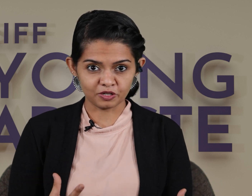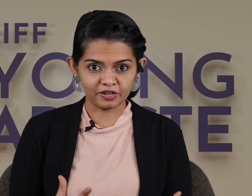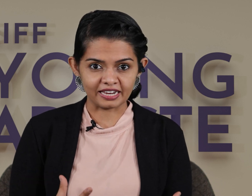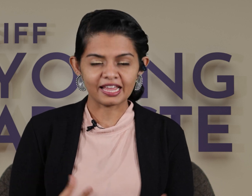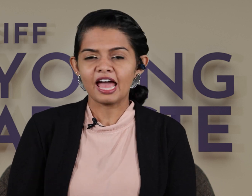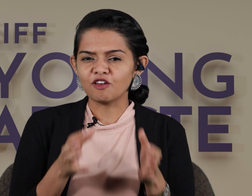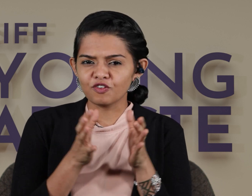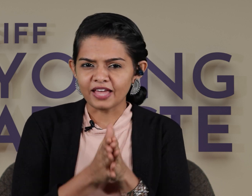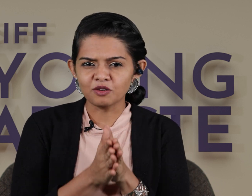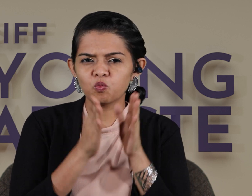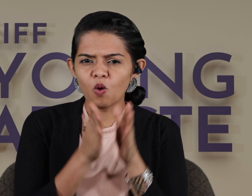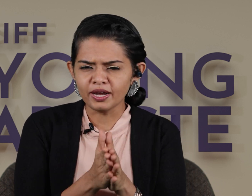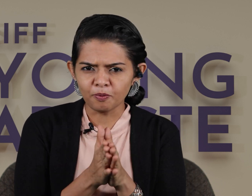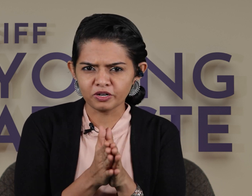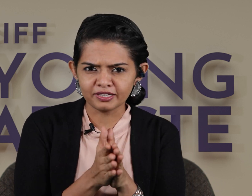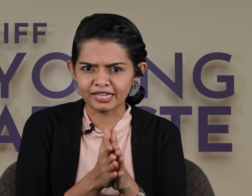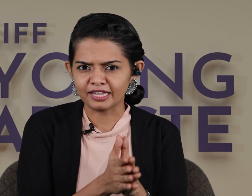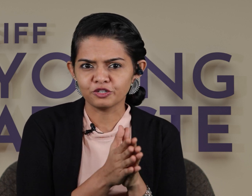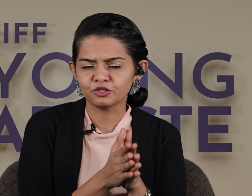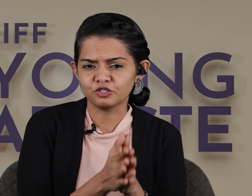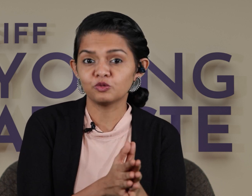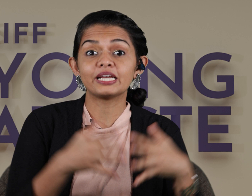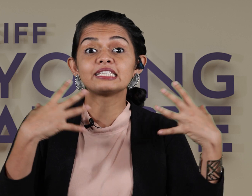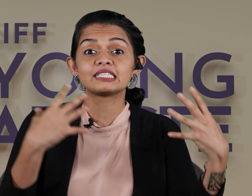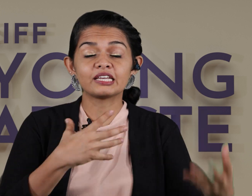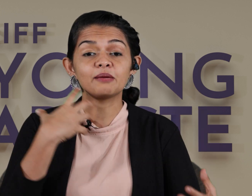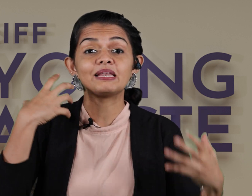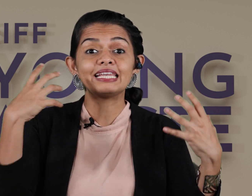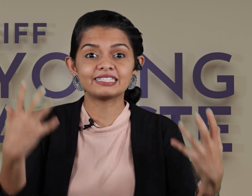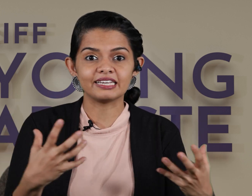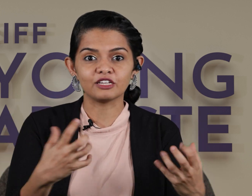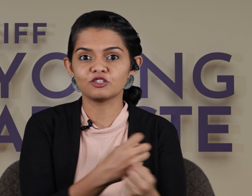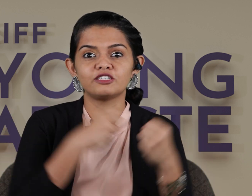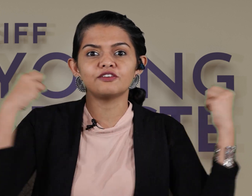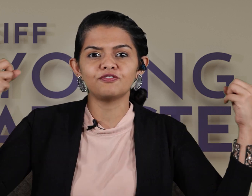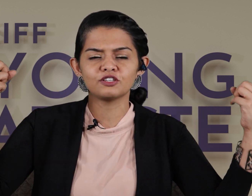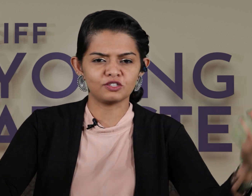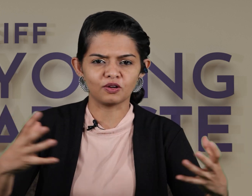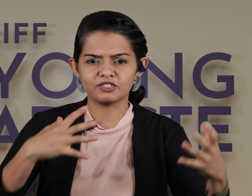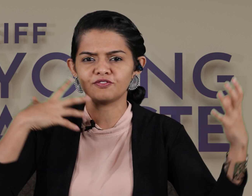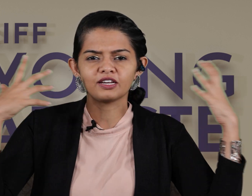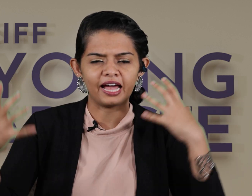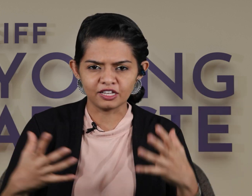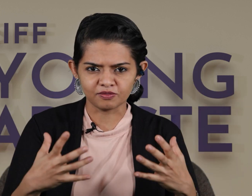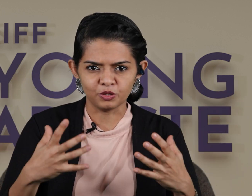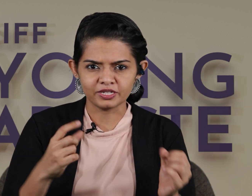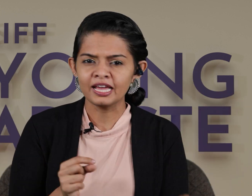to create and for that one important thing that you could do is to keep listening to different songs different kinds of music